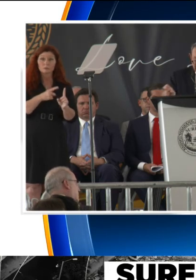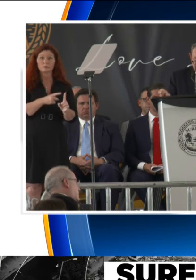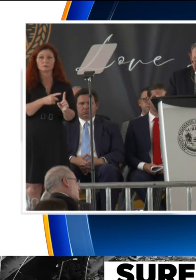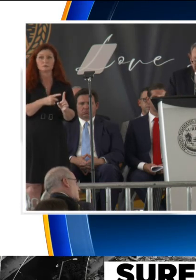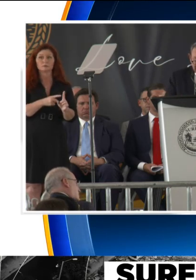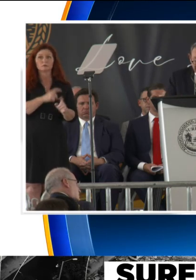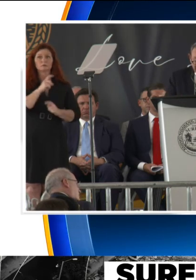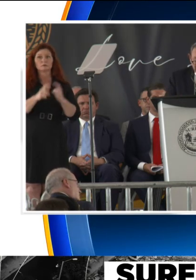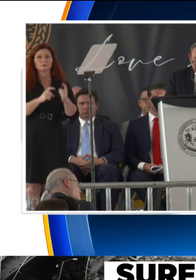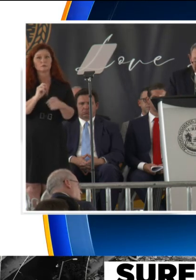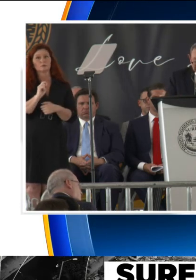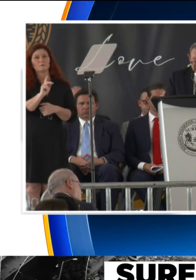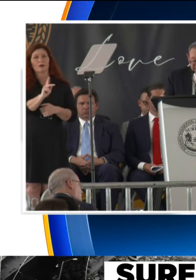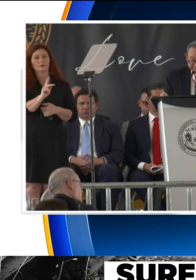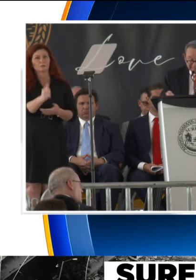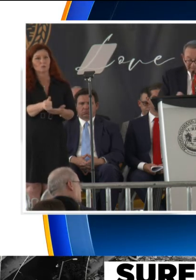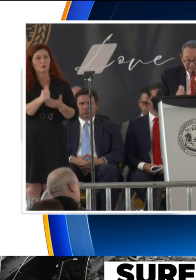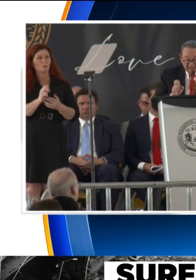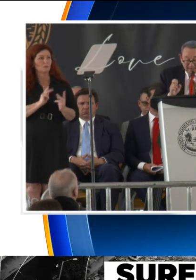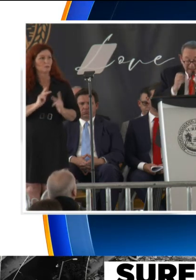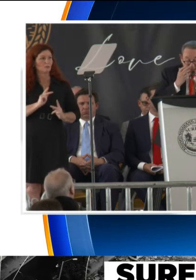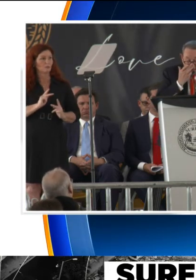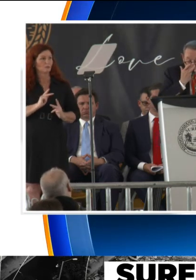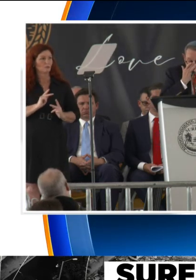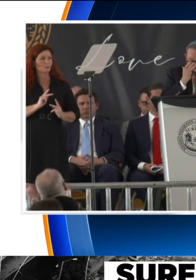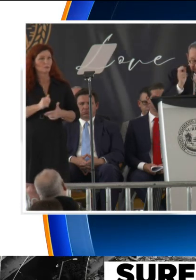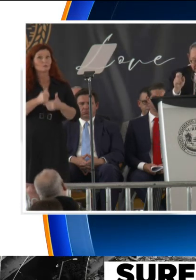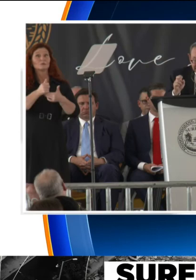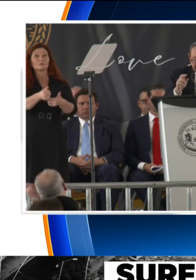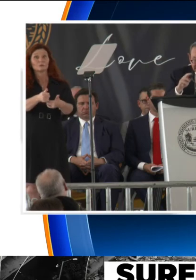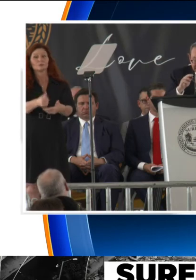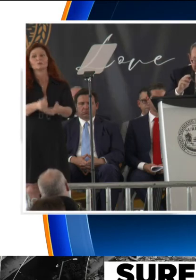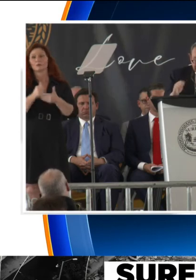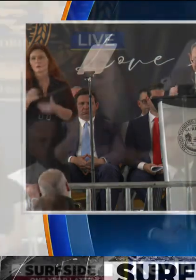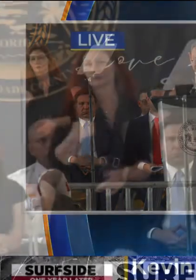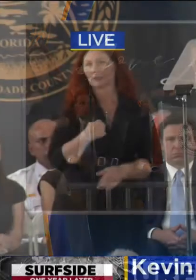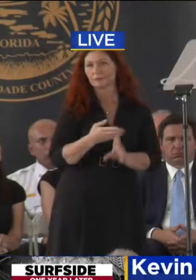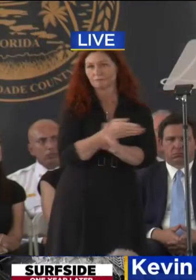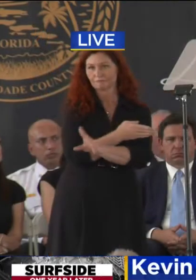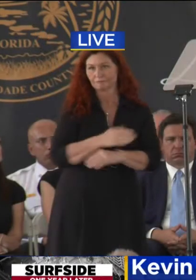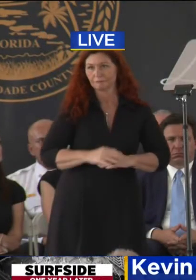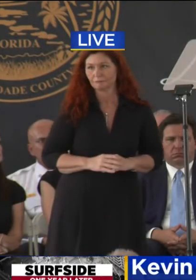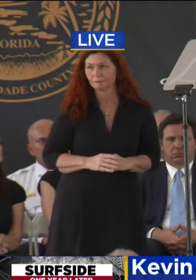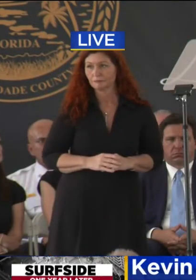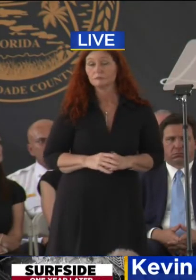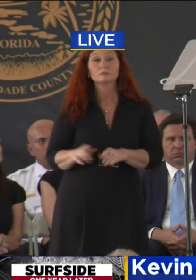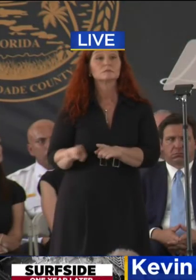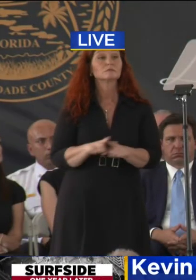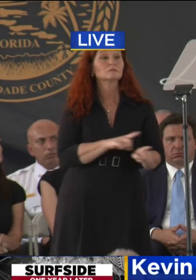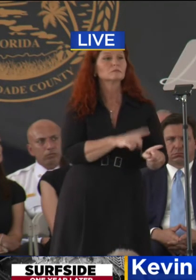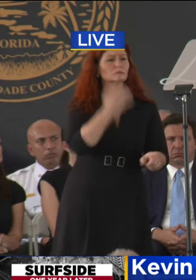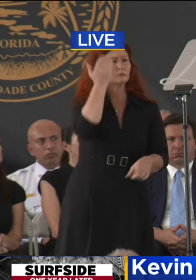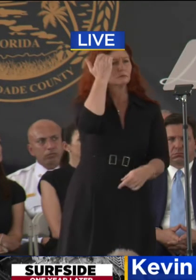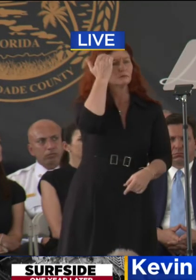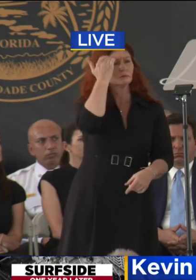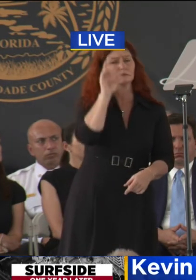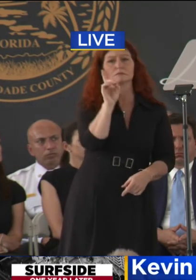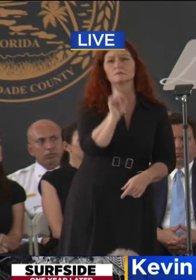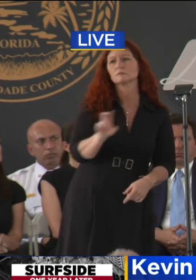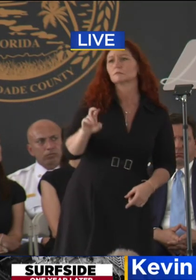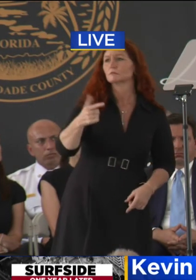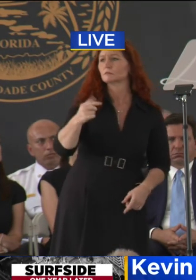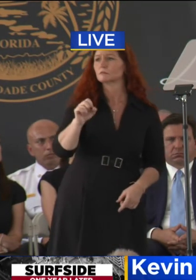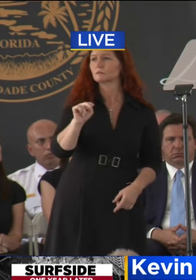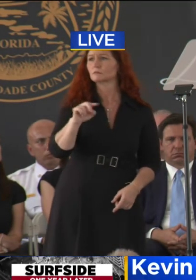back to those who gave to us. I want to also acknowledge Dr. Dario Gonzalez from the New York